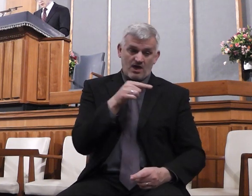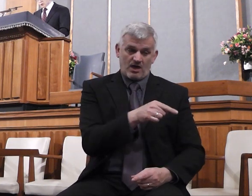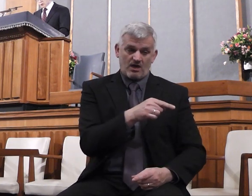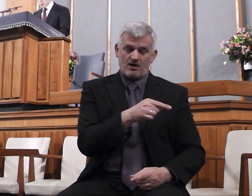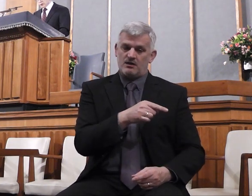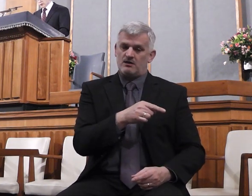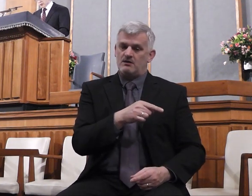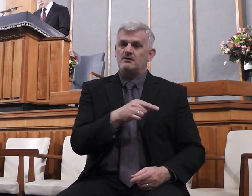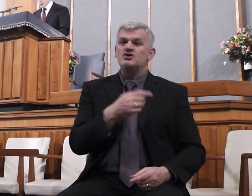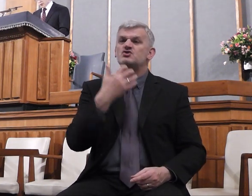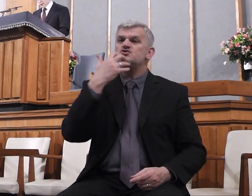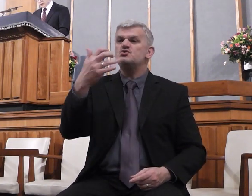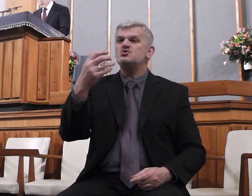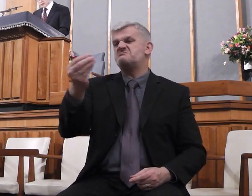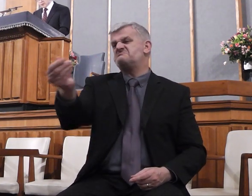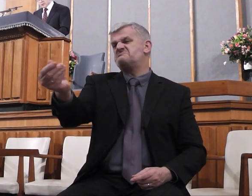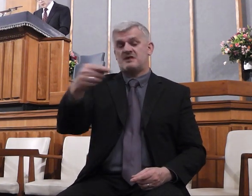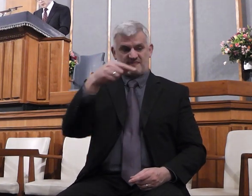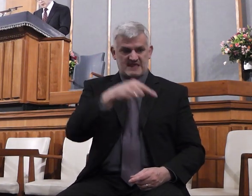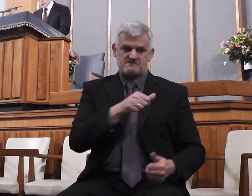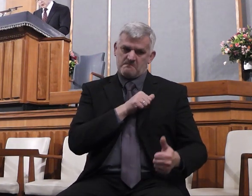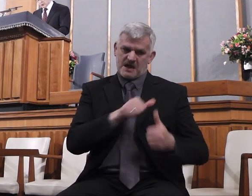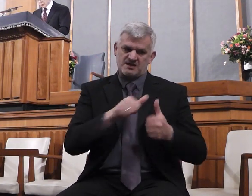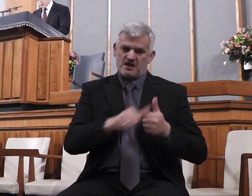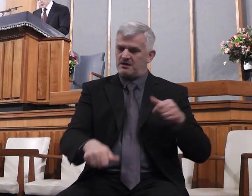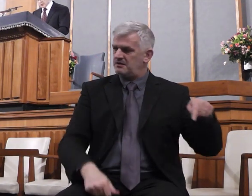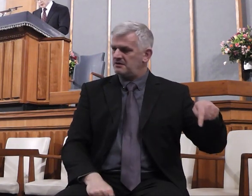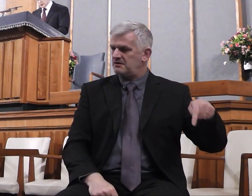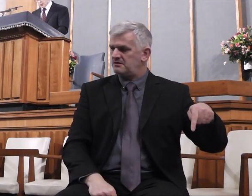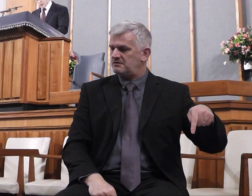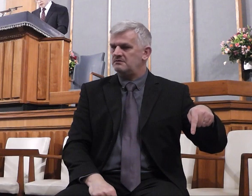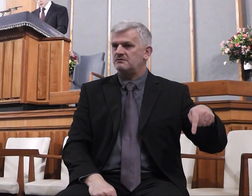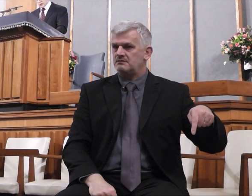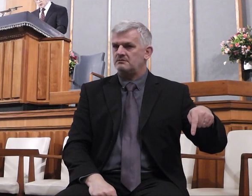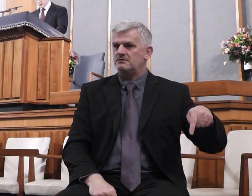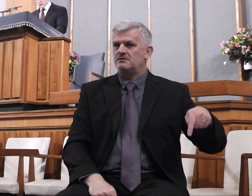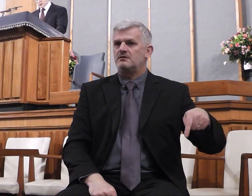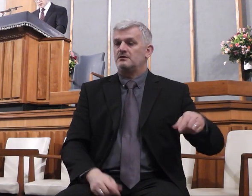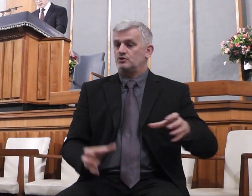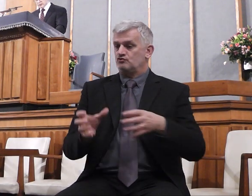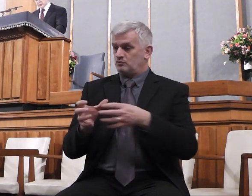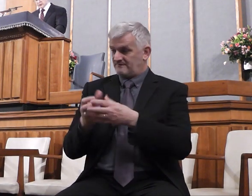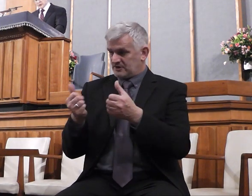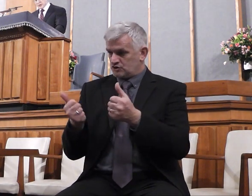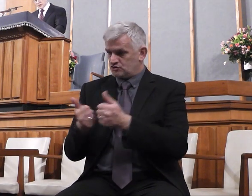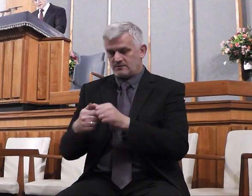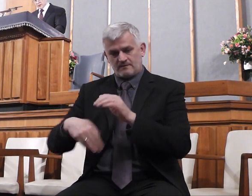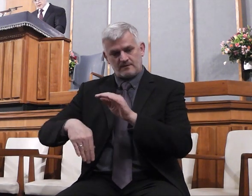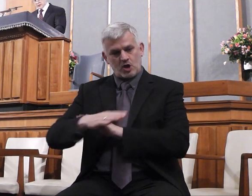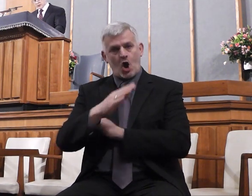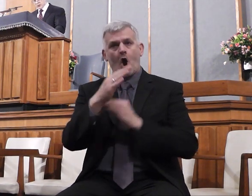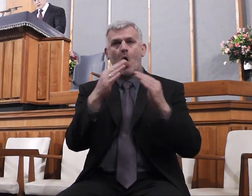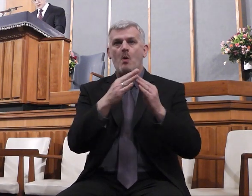no, not in Israel. And they that were sent, returning to the house, found the servant,